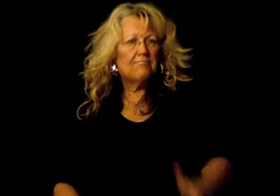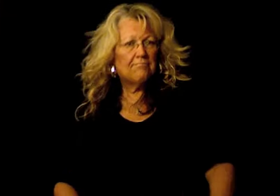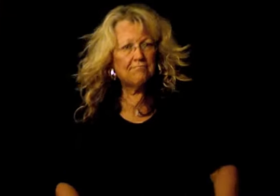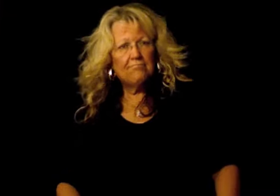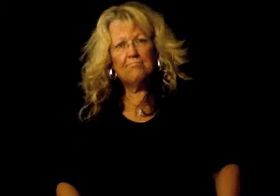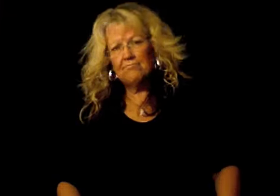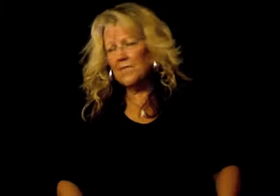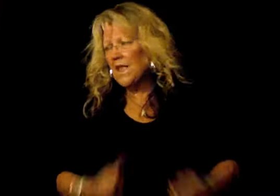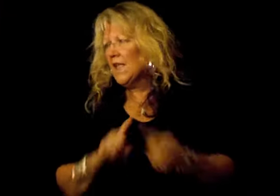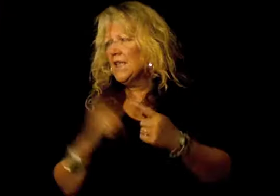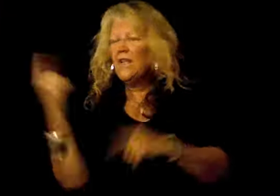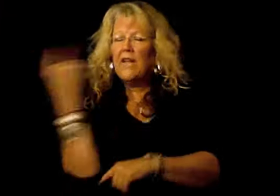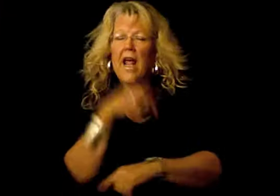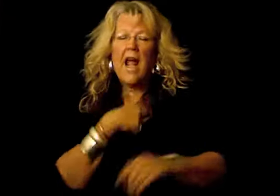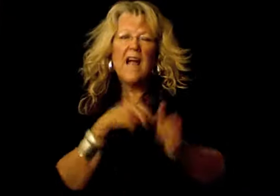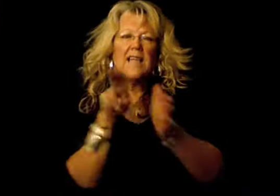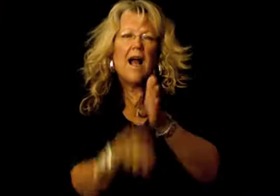Until the day I die